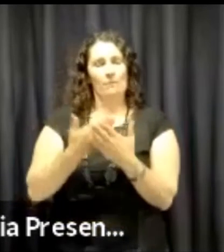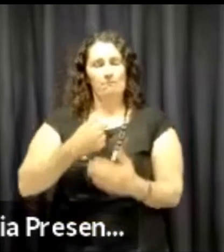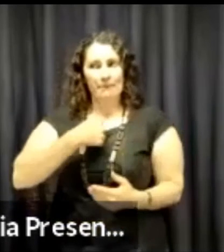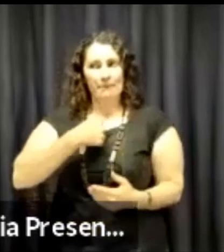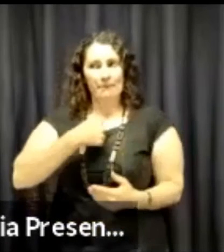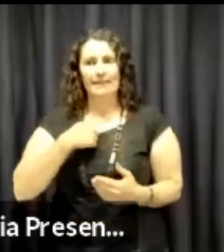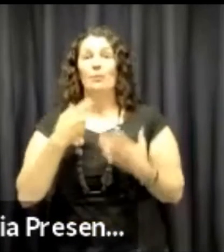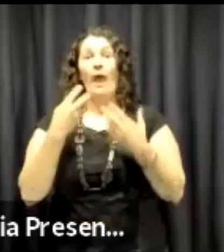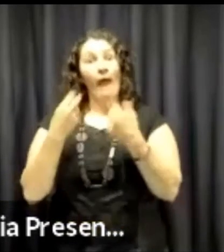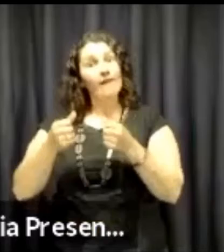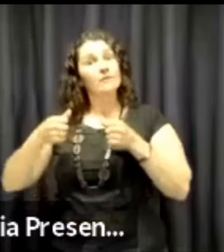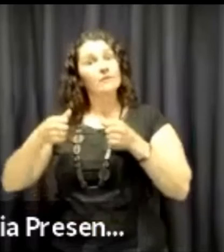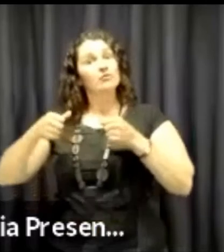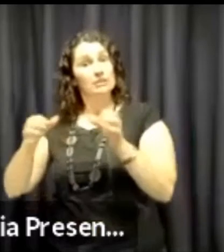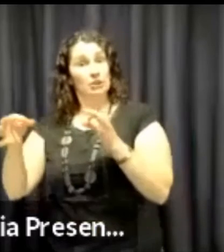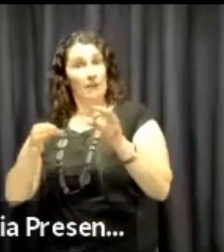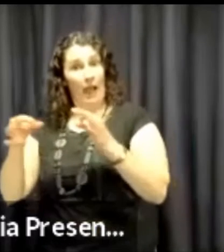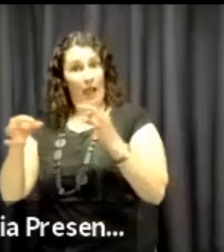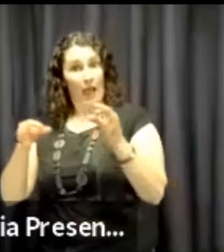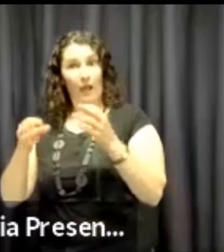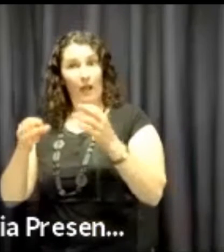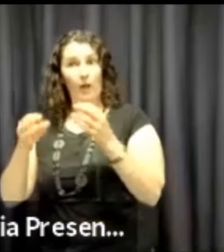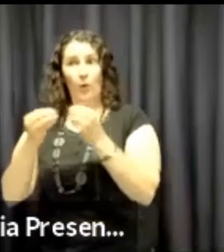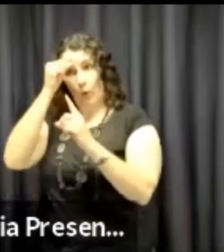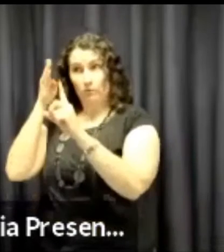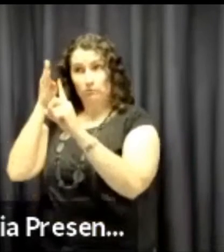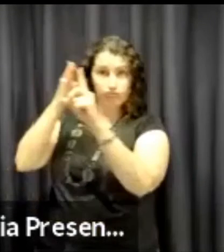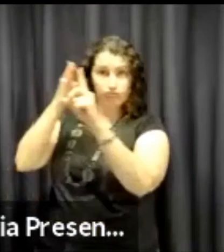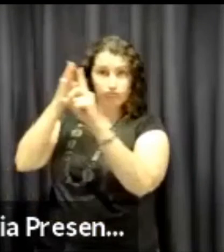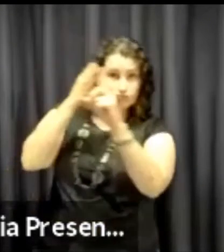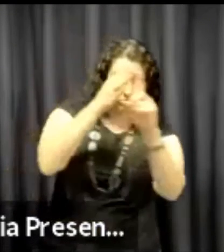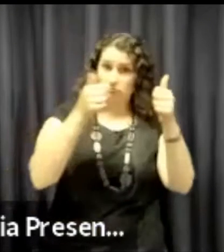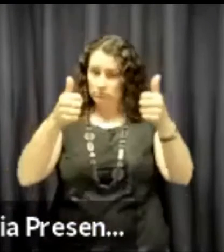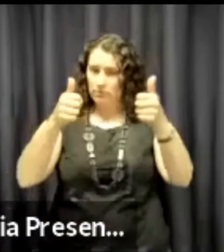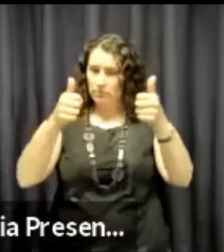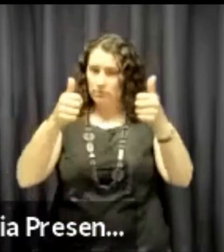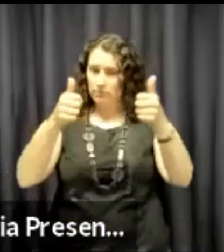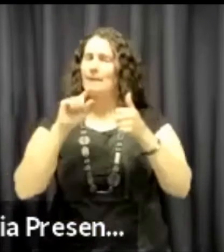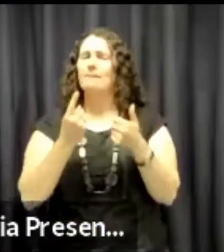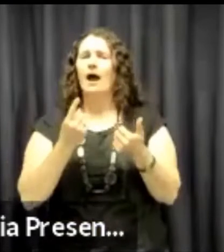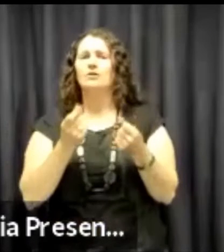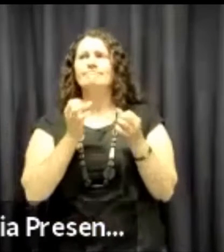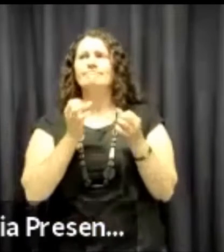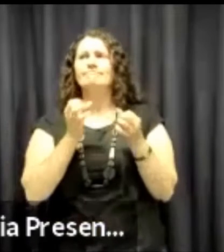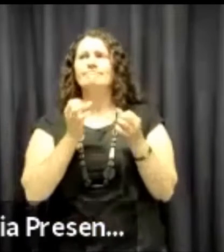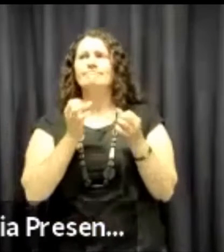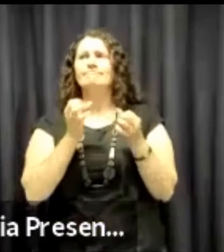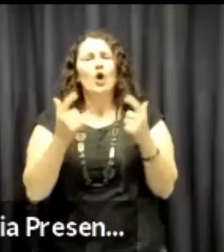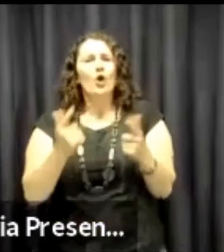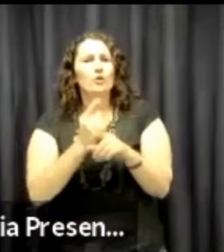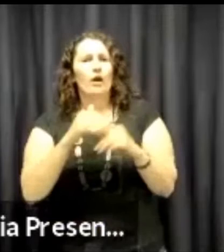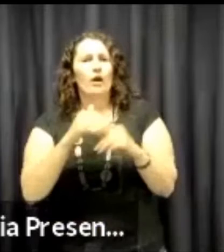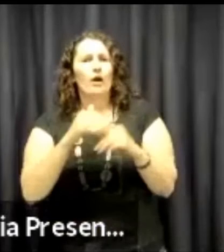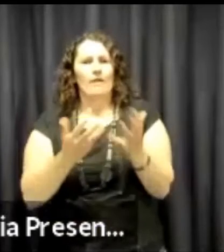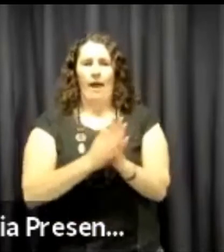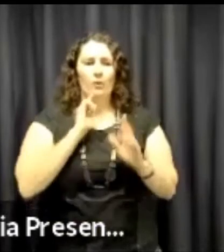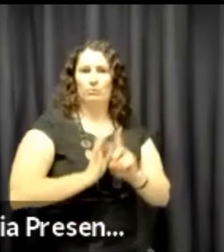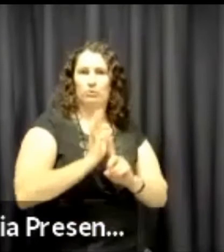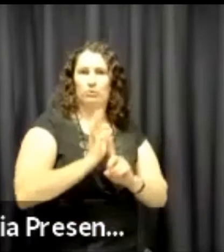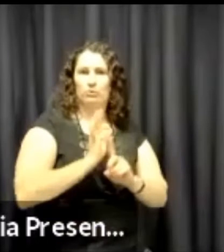One big thing that's had a huge impact on me is we have a strategic plan with various goals, which is fantastic, but there's not a lot